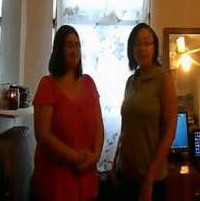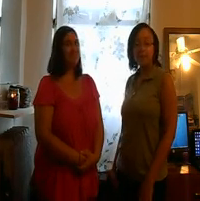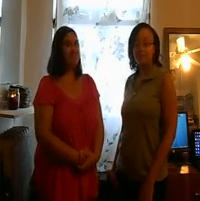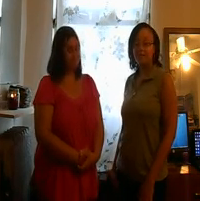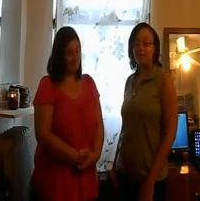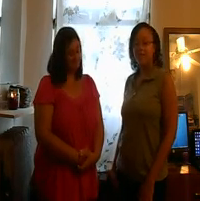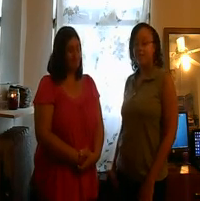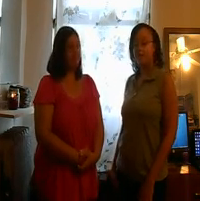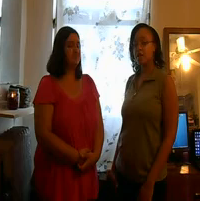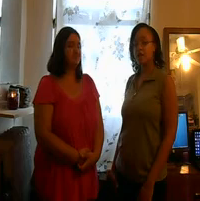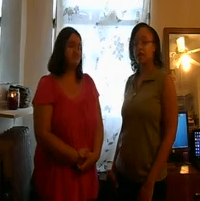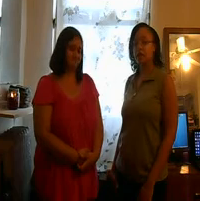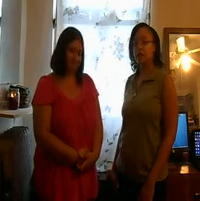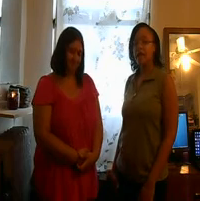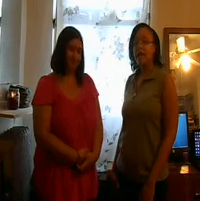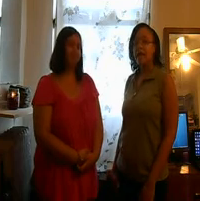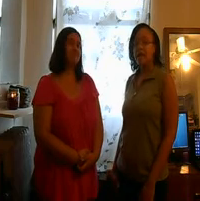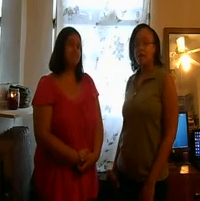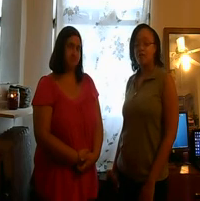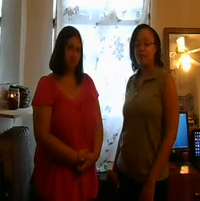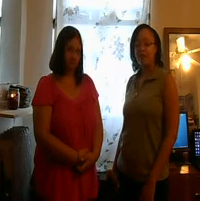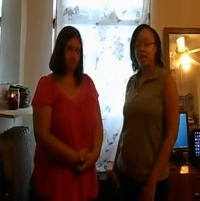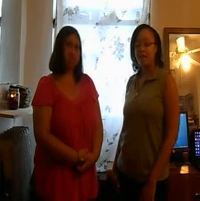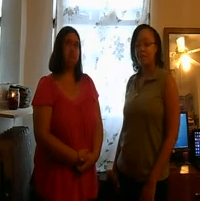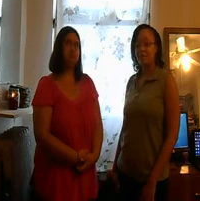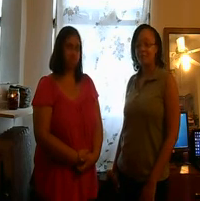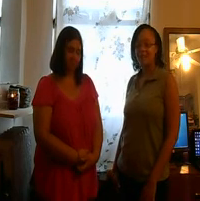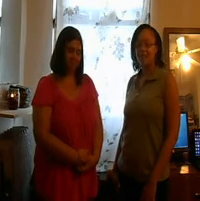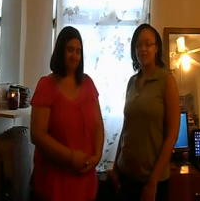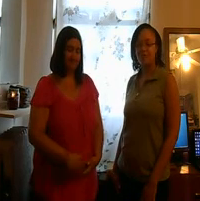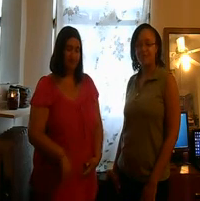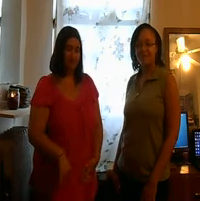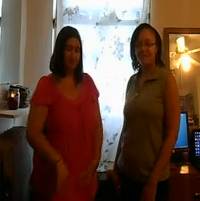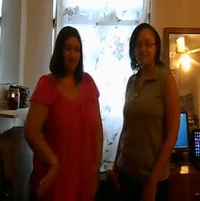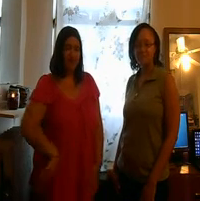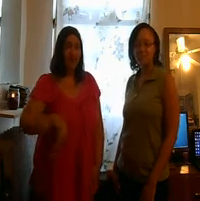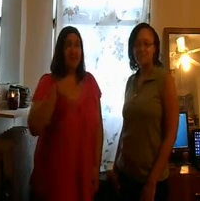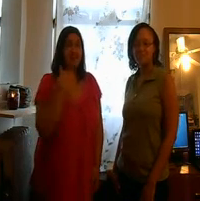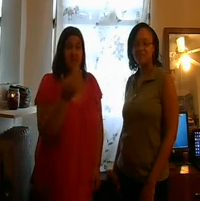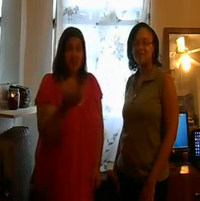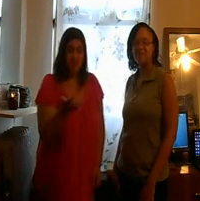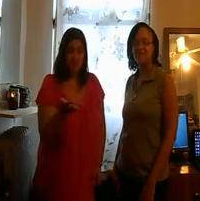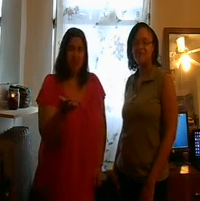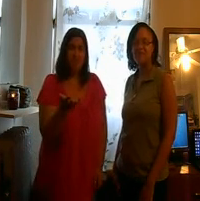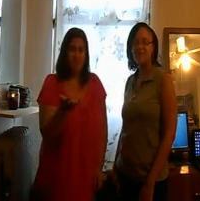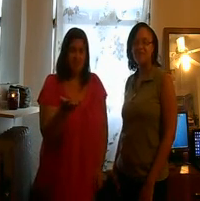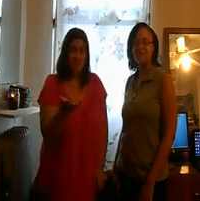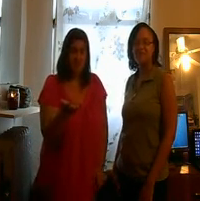Latina, African-American, and I'm a cradle Catholic from the South South Bronx. I'm a nice European mixed